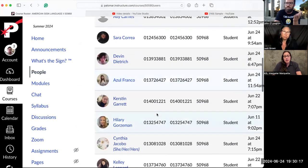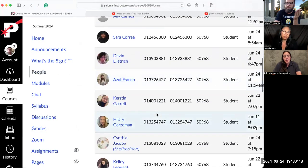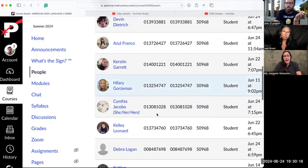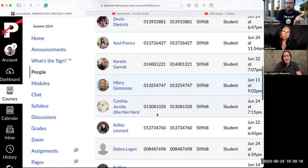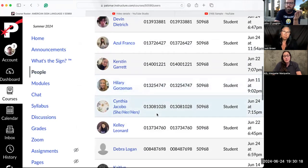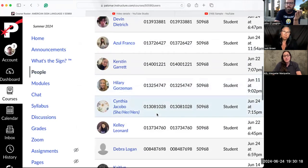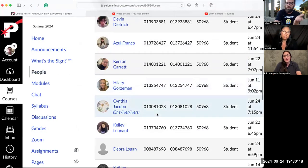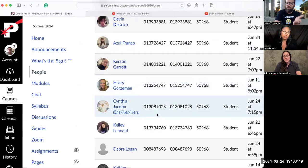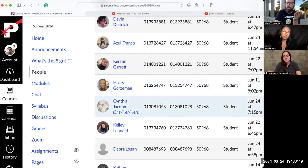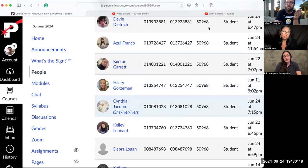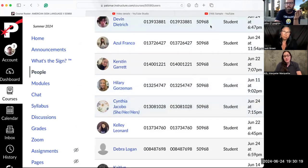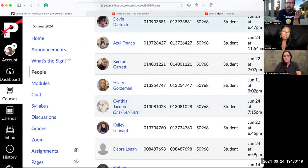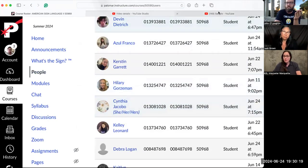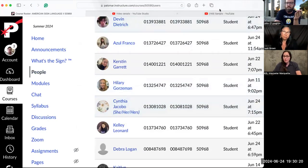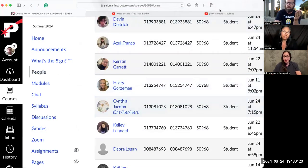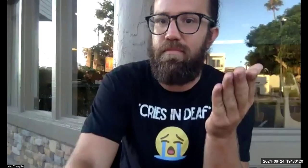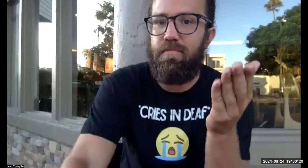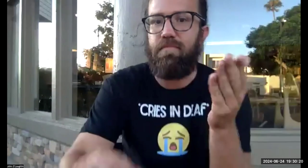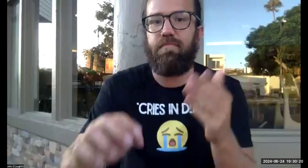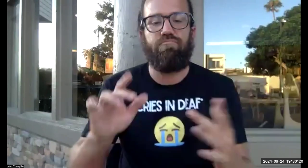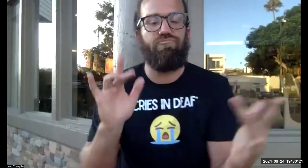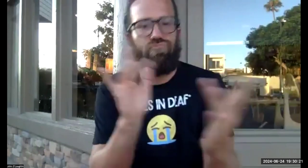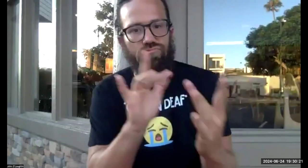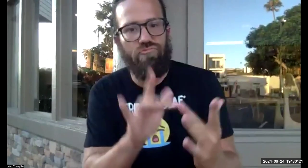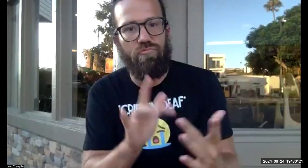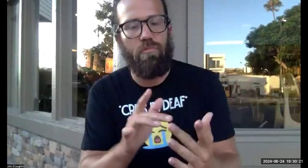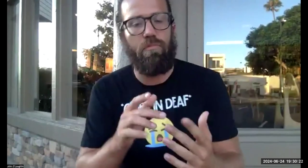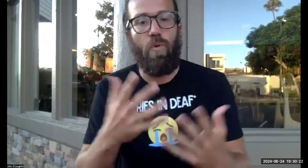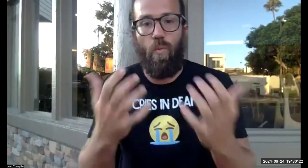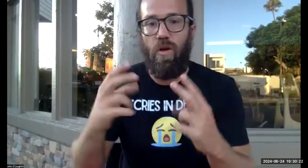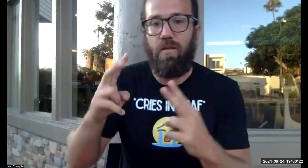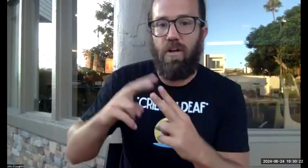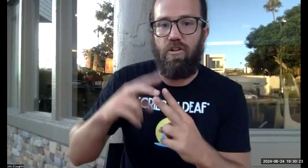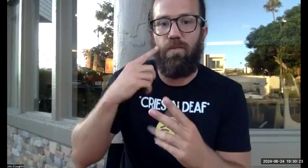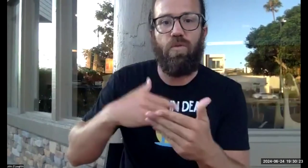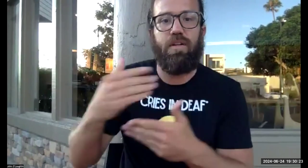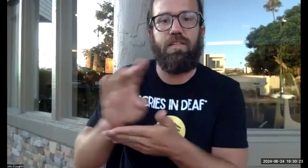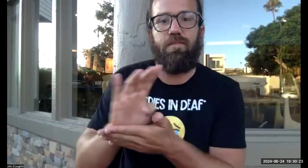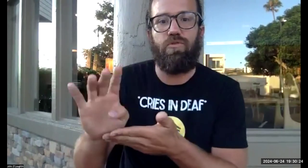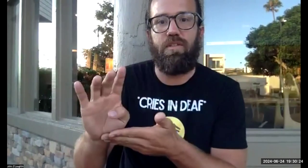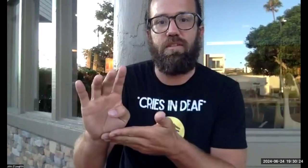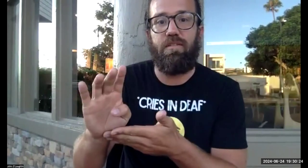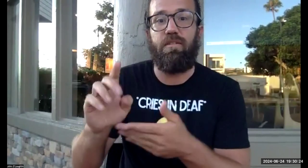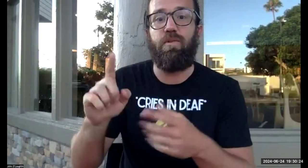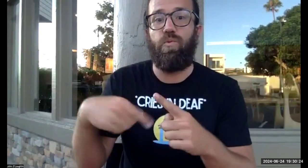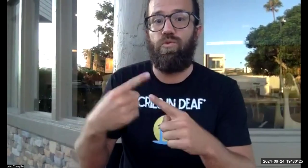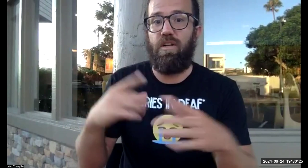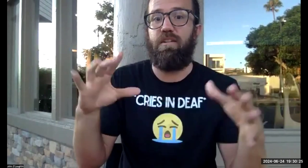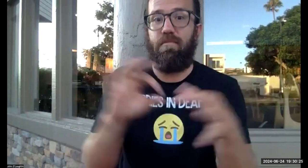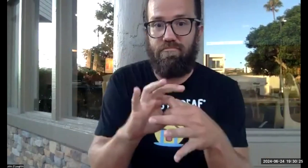And you see there's a bunch of people right there. Those are your classmates. So you can contact them and ask if they wanted to partner for